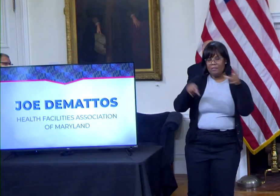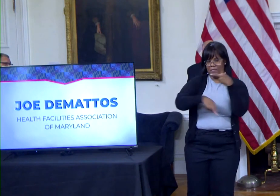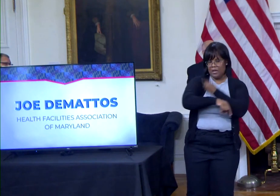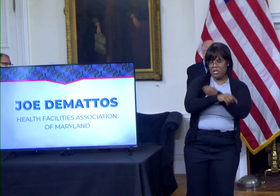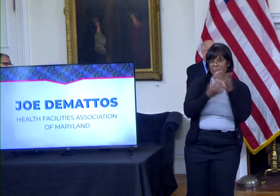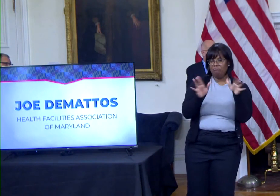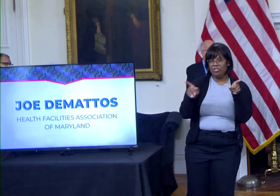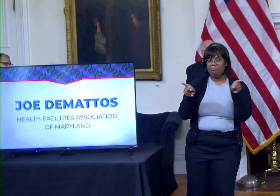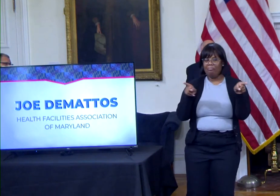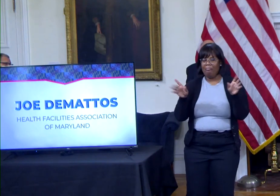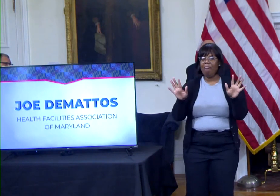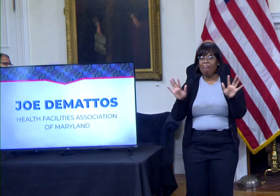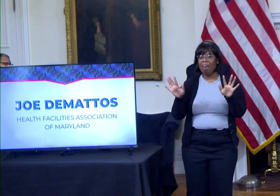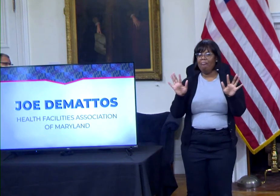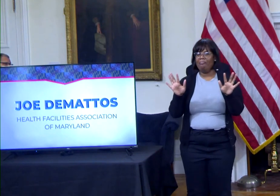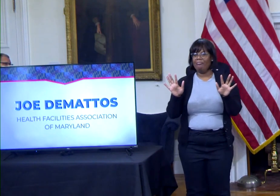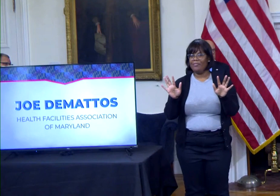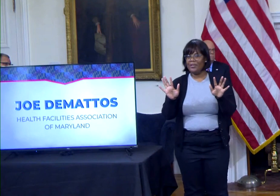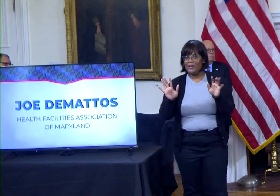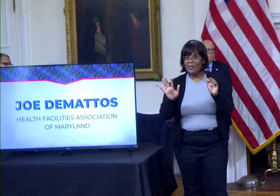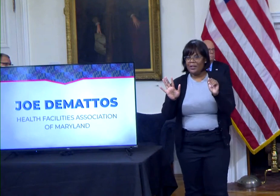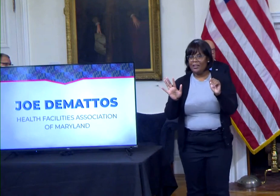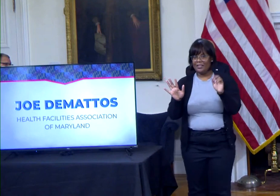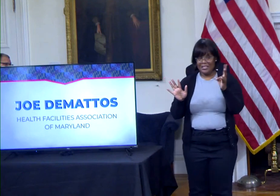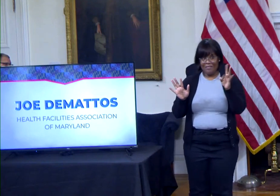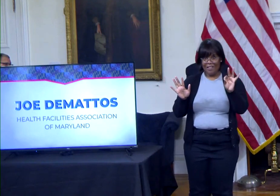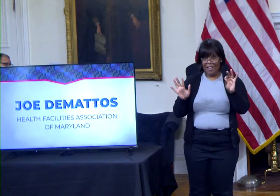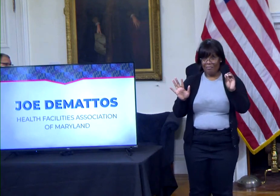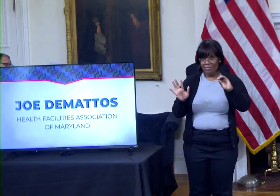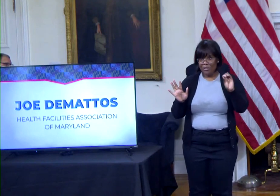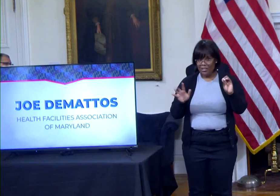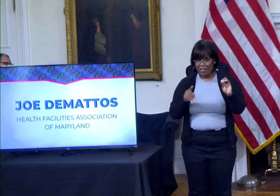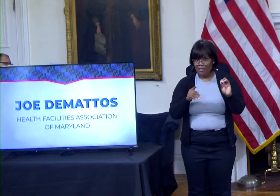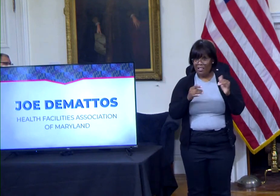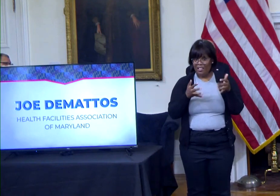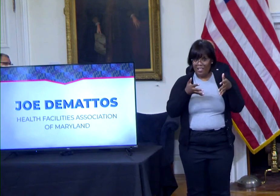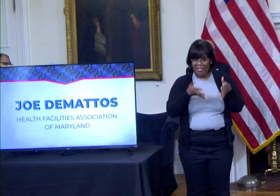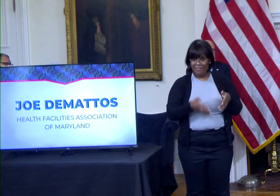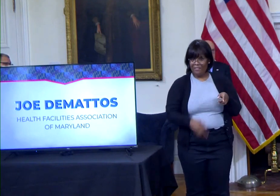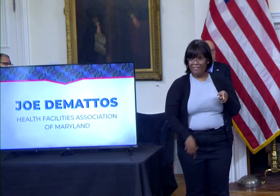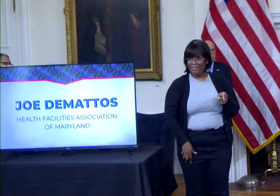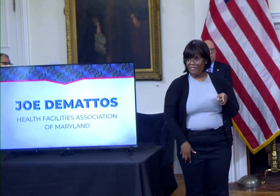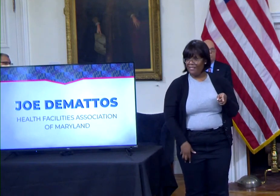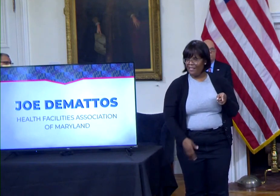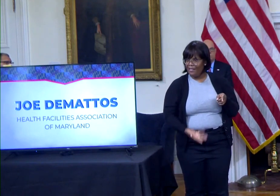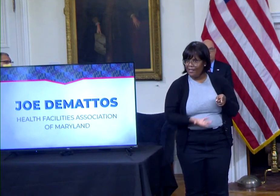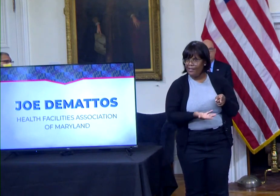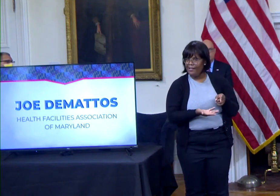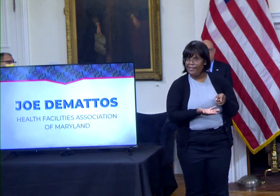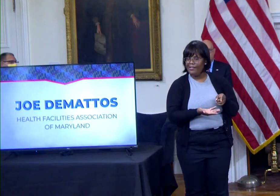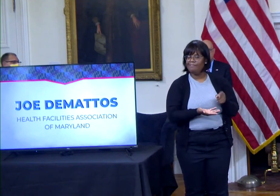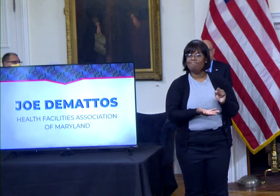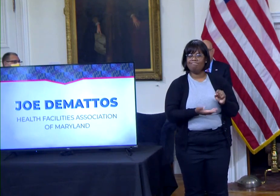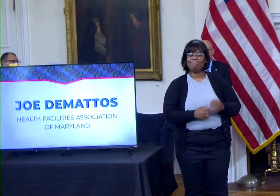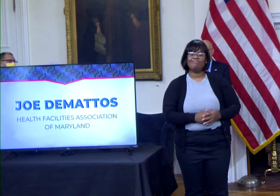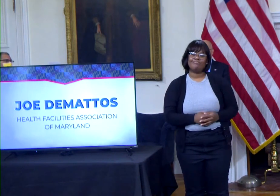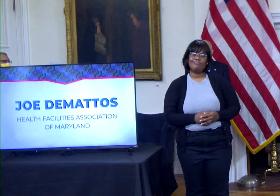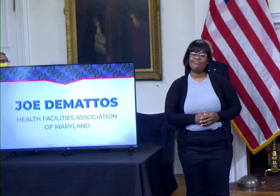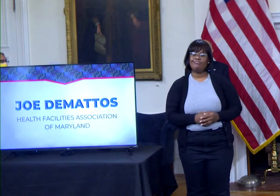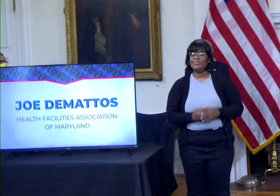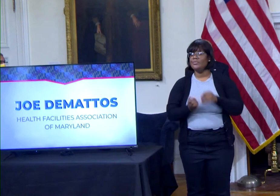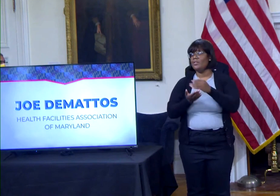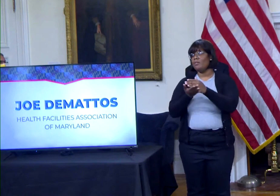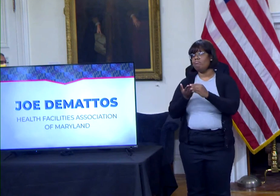But still, we have much, much farther to go because in a handful of skilled nursing and rehab